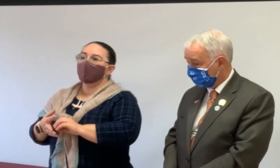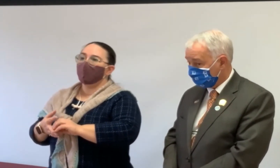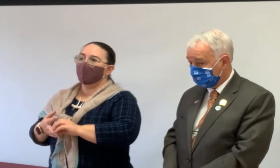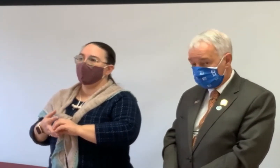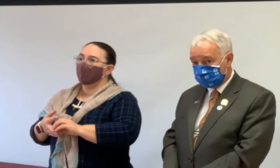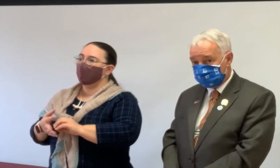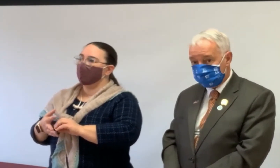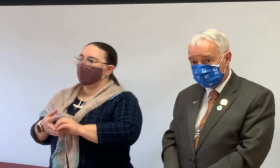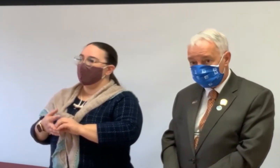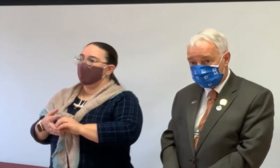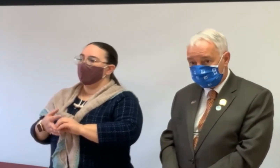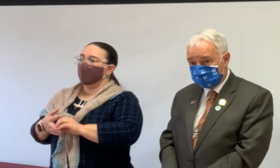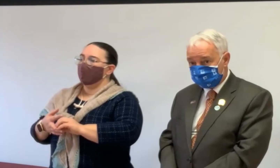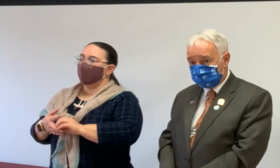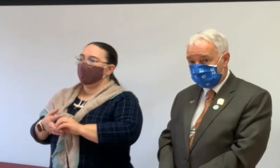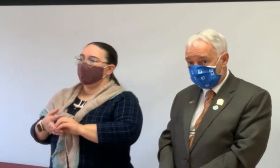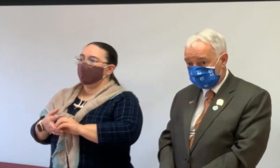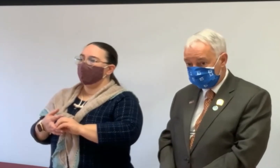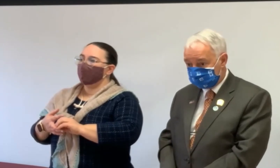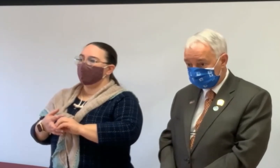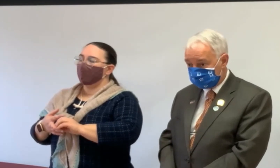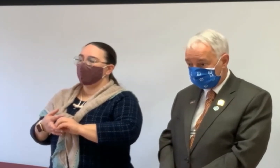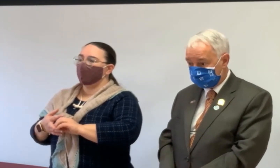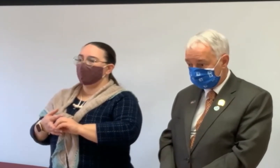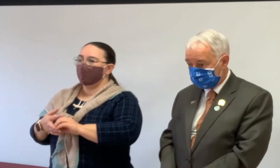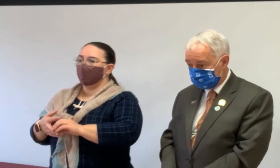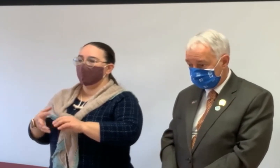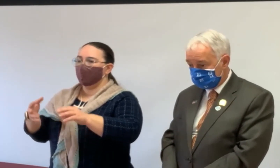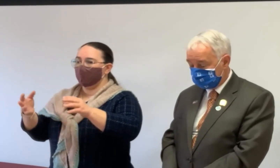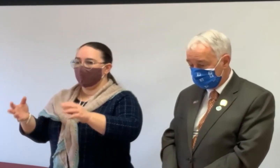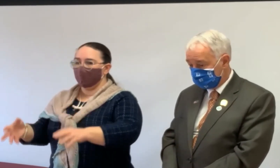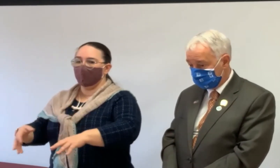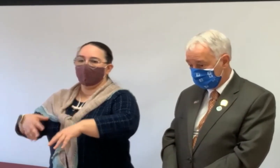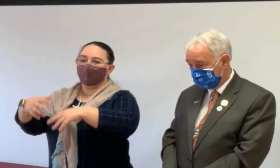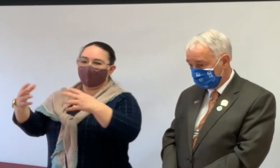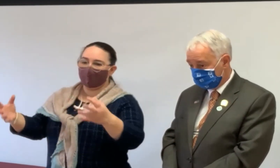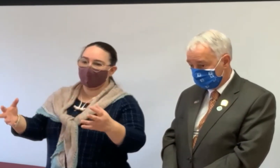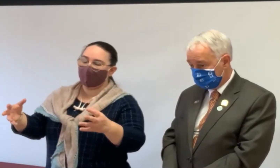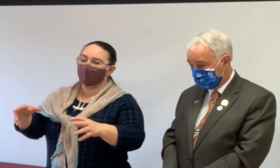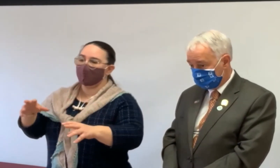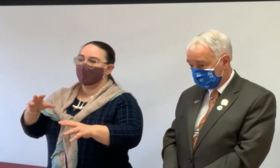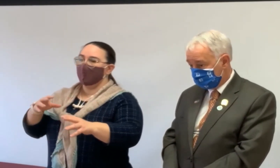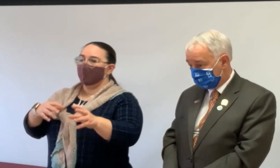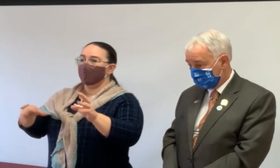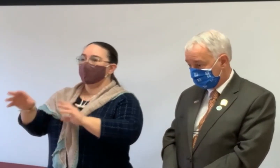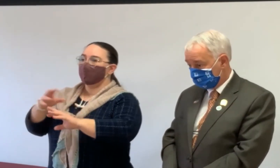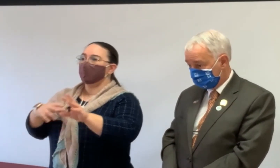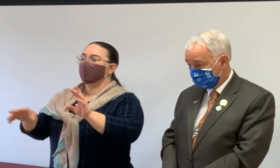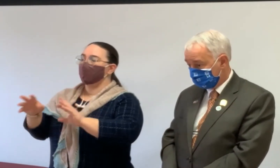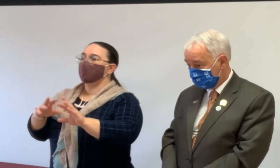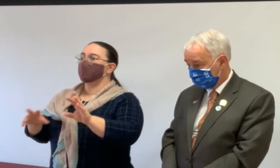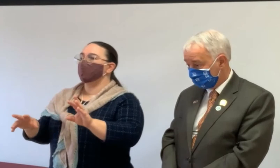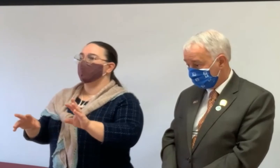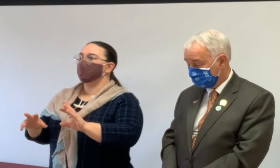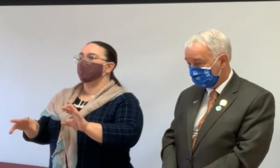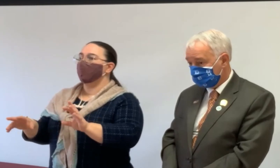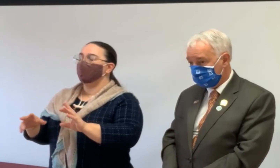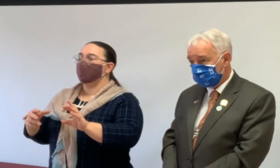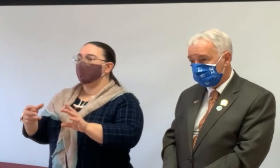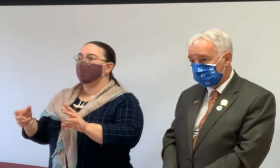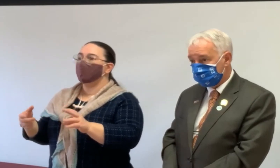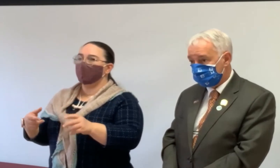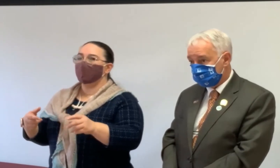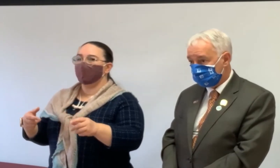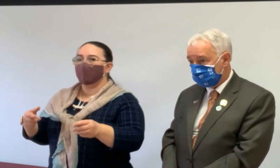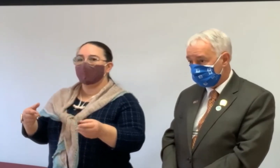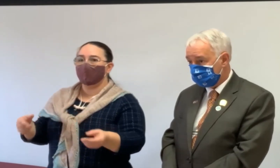can really help, um, you know, you and family members understand what's, what's going to